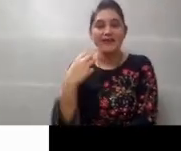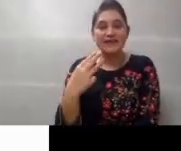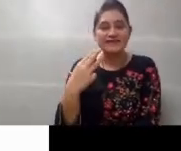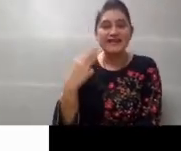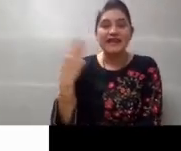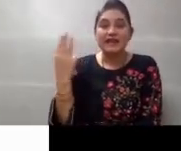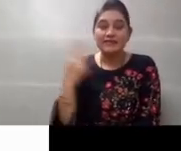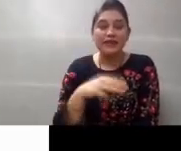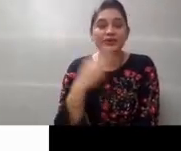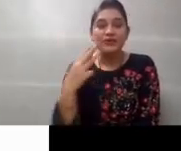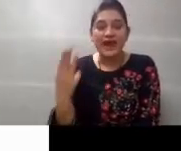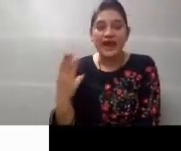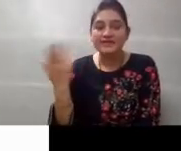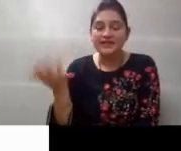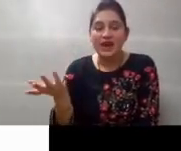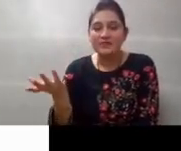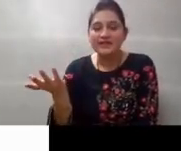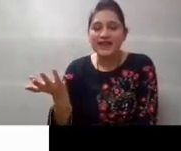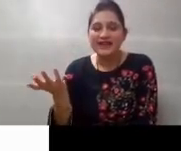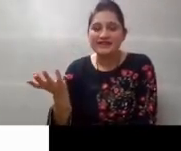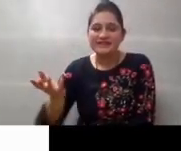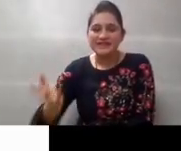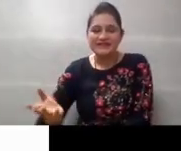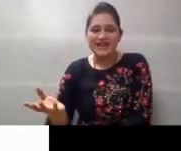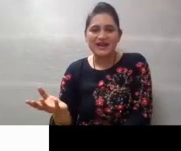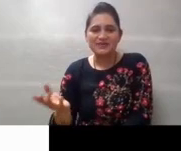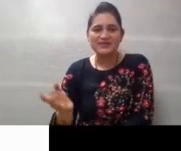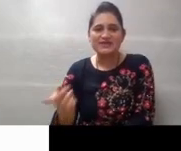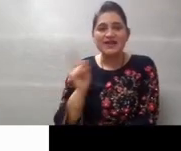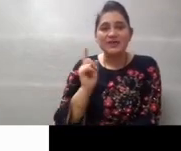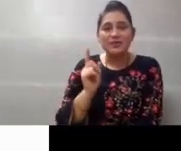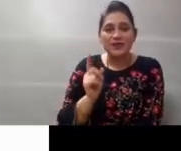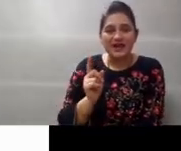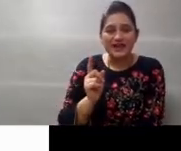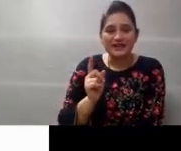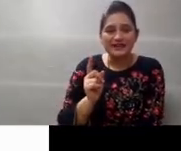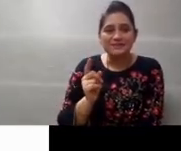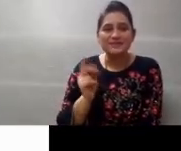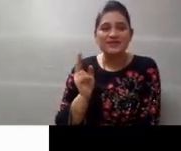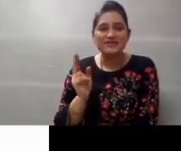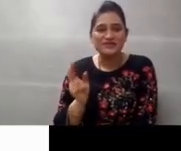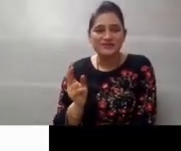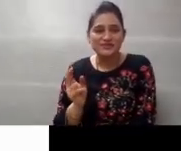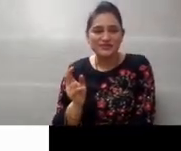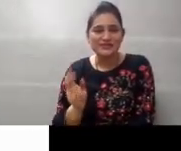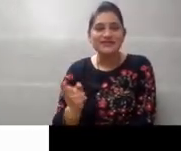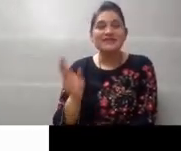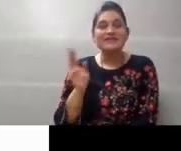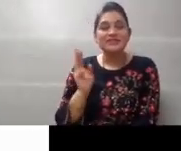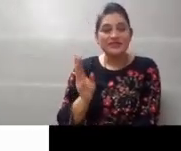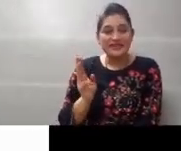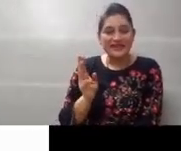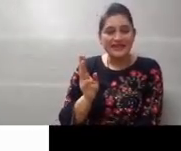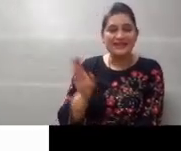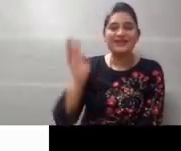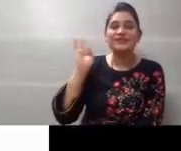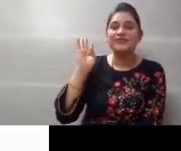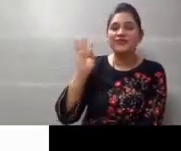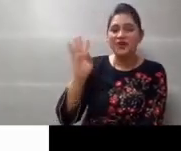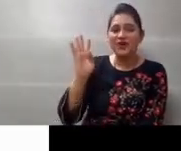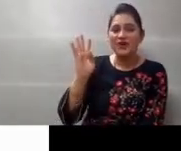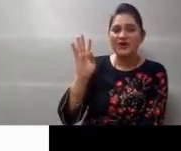hats. Plus, we are going to add with how many hats? Let's count. One, two, three,